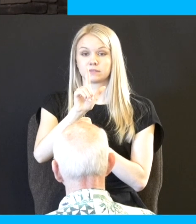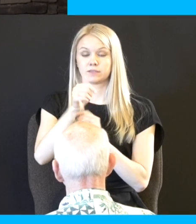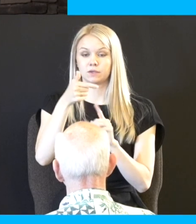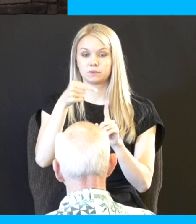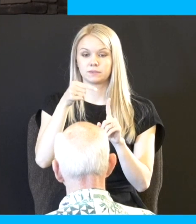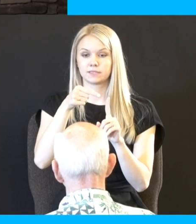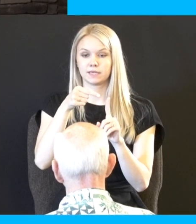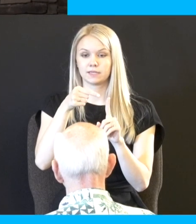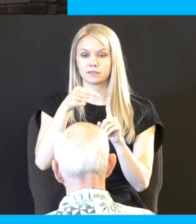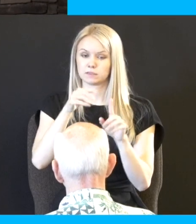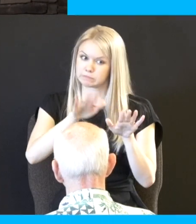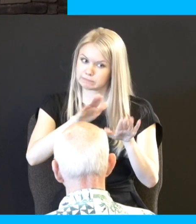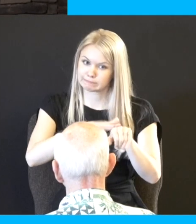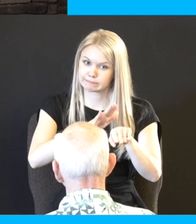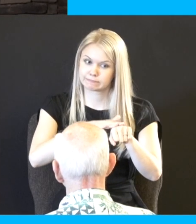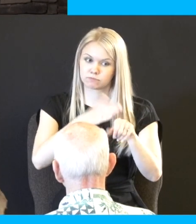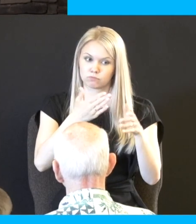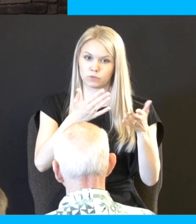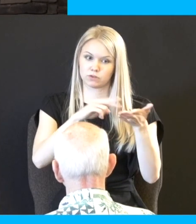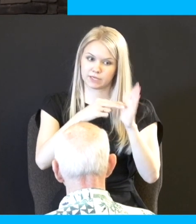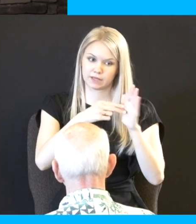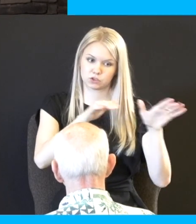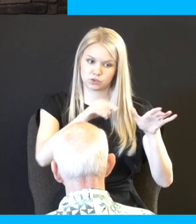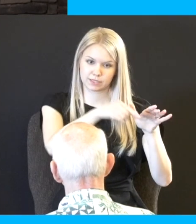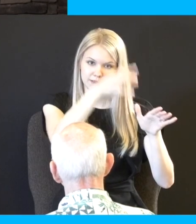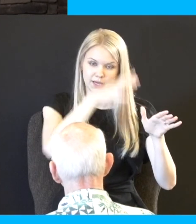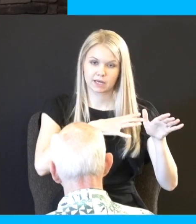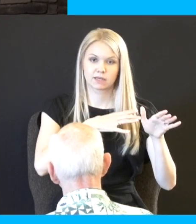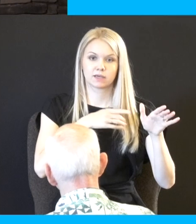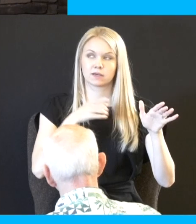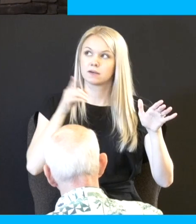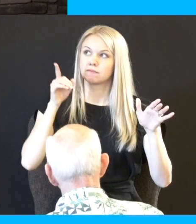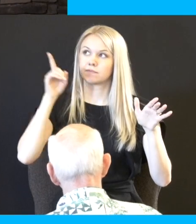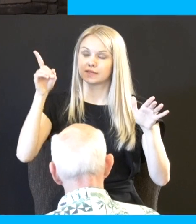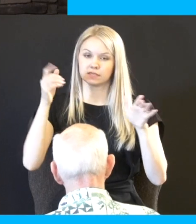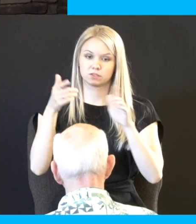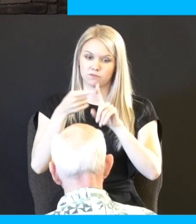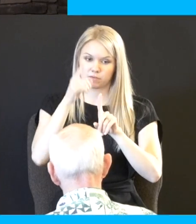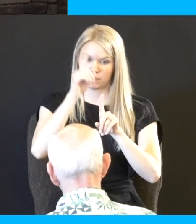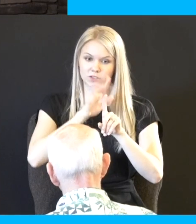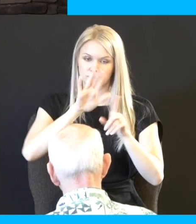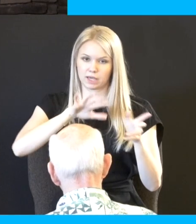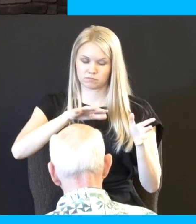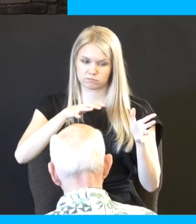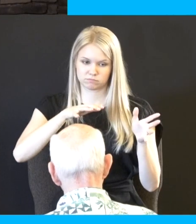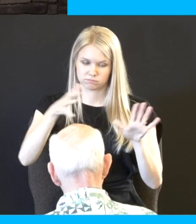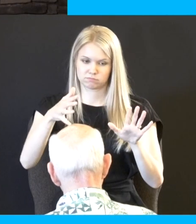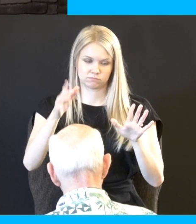to these men then he gave them some examples and he said look if this is of God you can't overthrow it in verse 39 you don't want to be found fighting against God